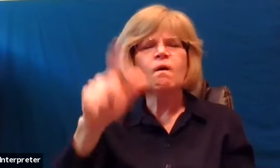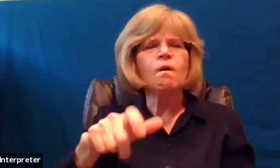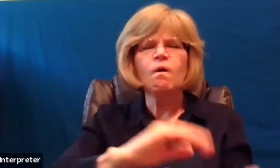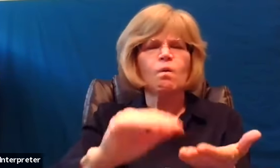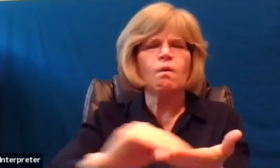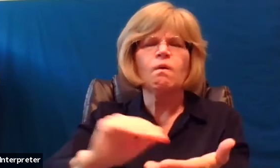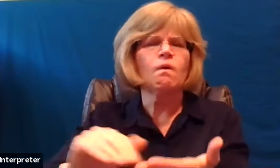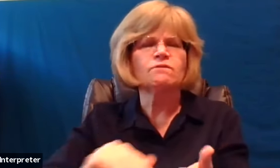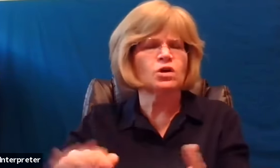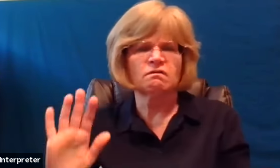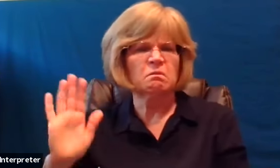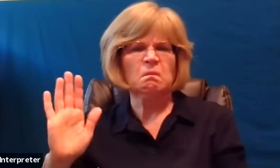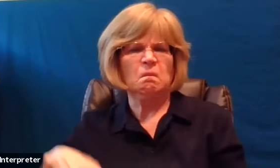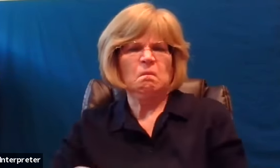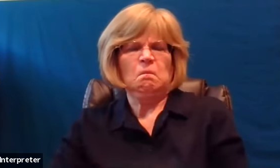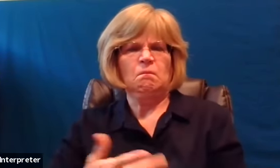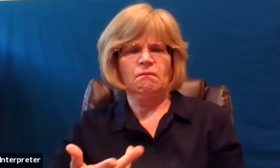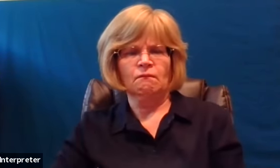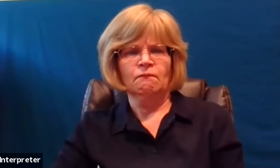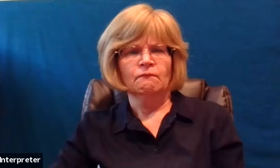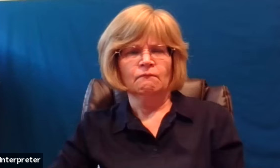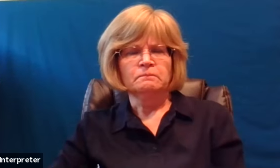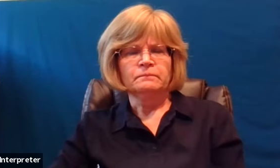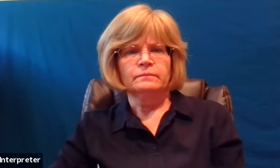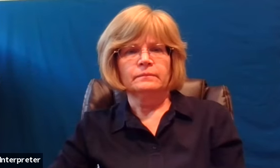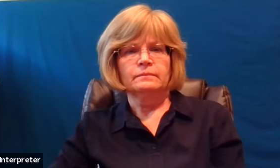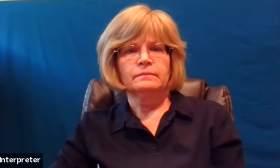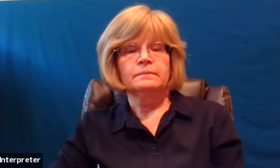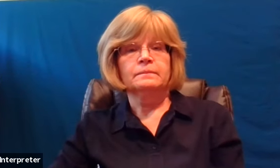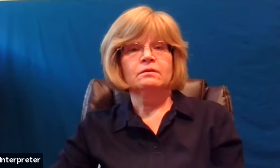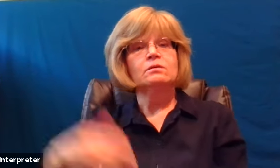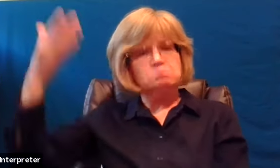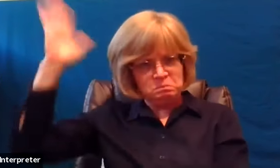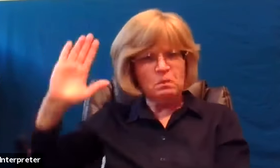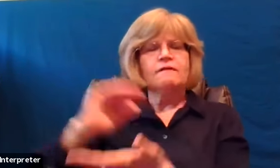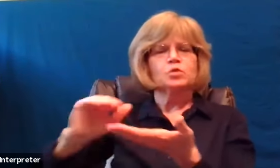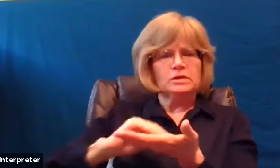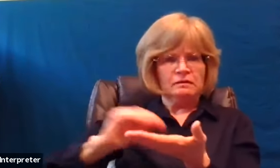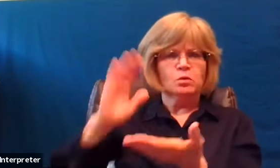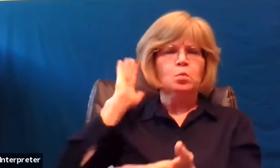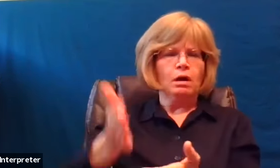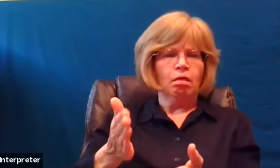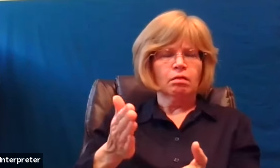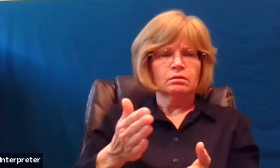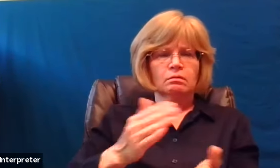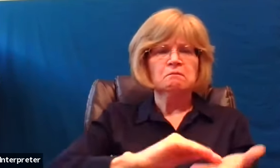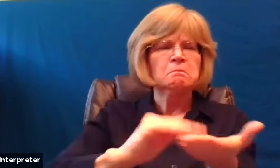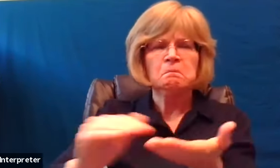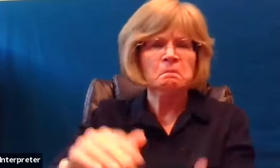in other words they say that retaining our forgiveness does not depend on forgiving others who've